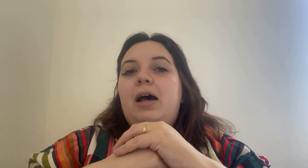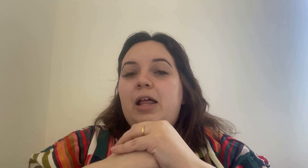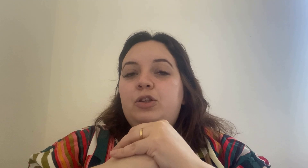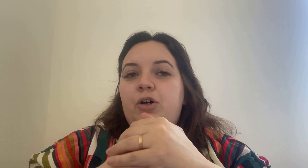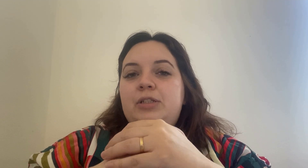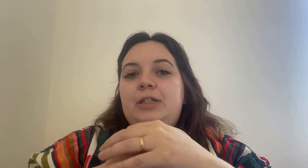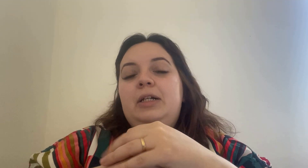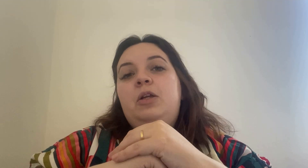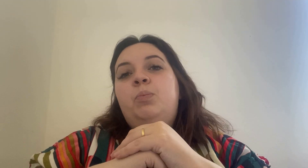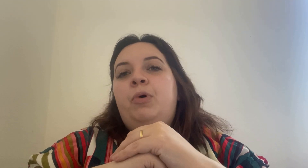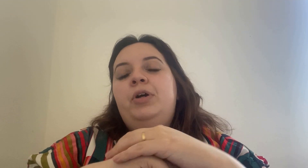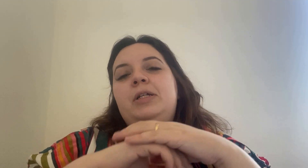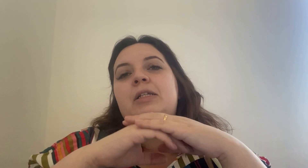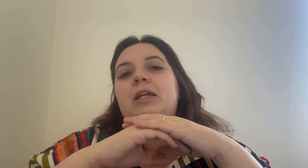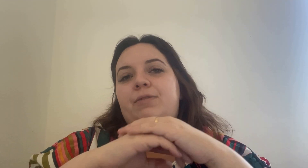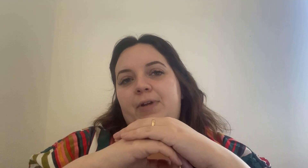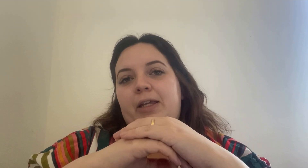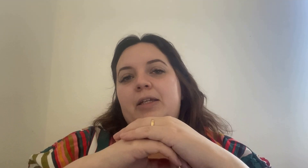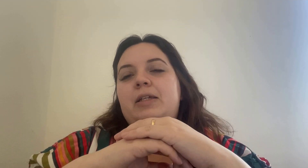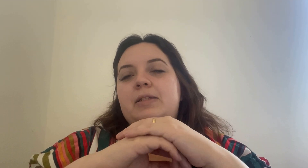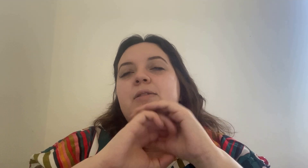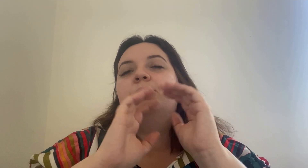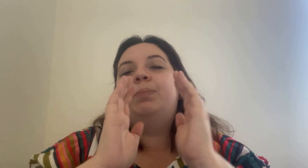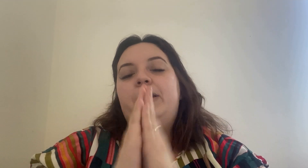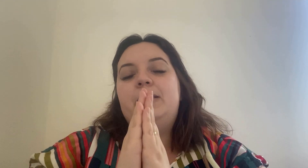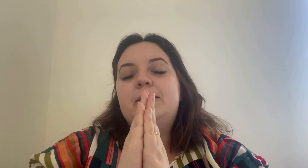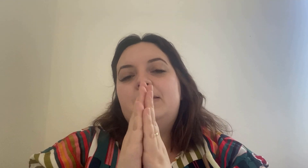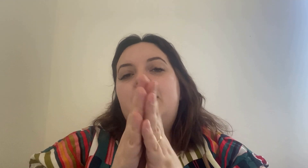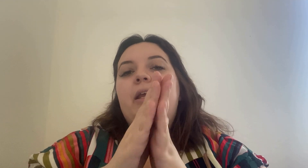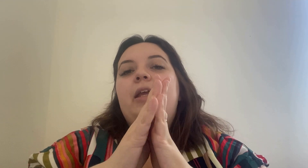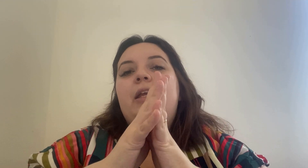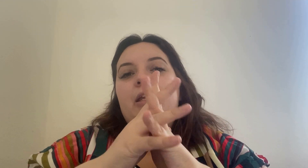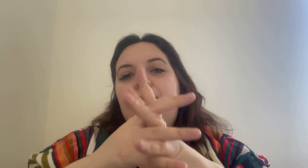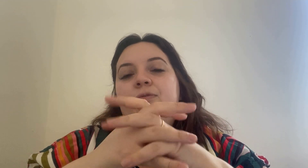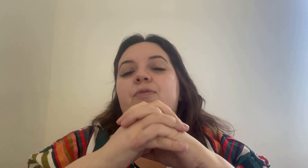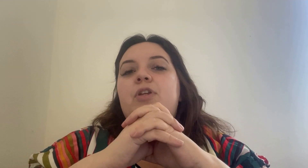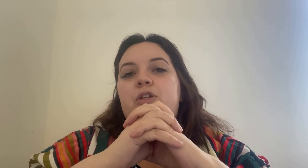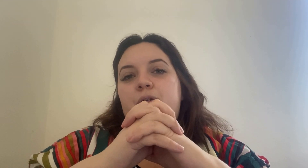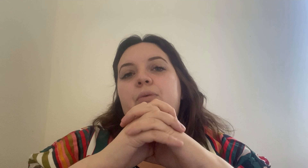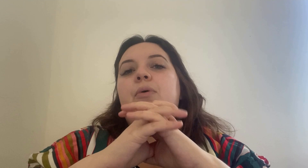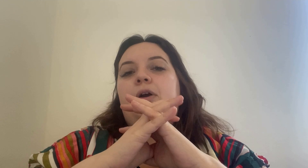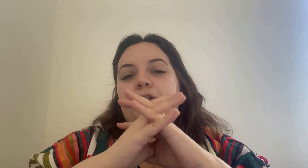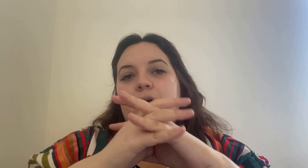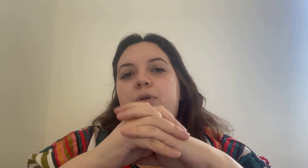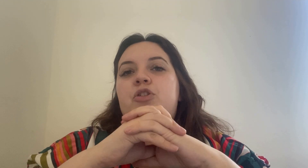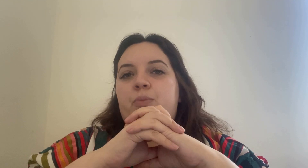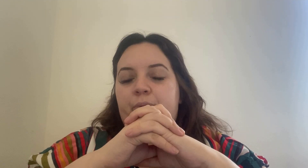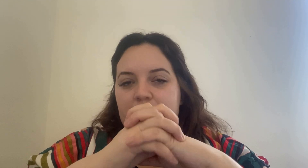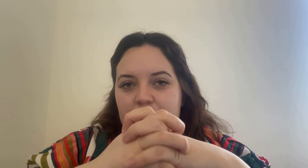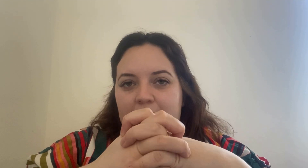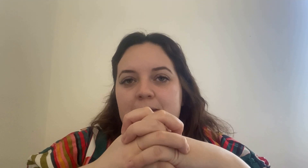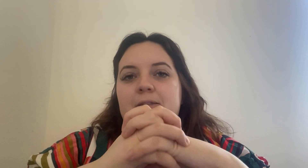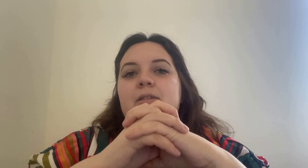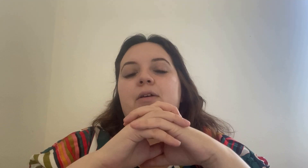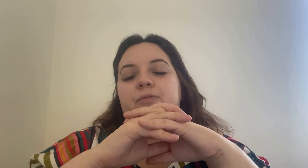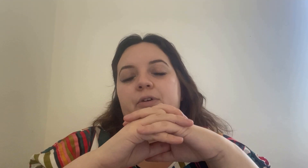another important thing is please if you are going to purchase flux